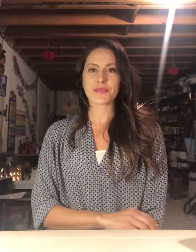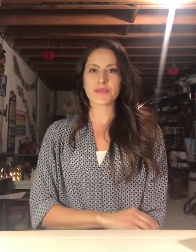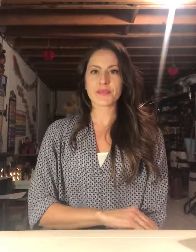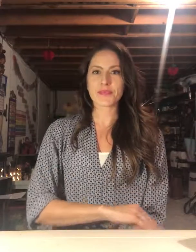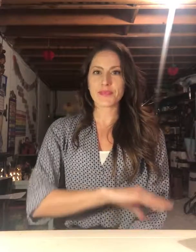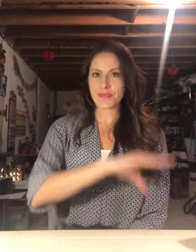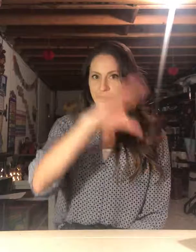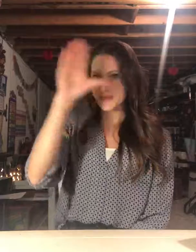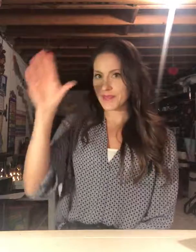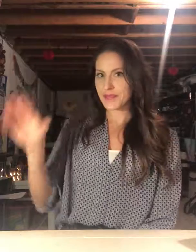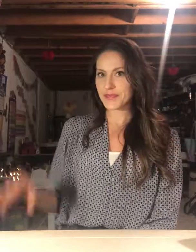Africa.